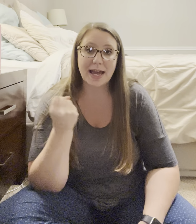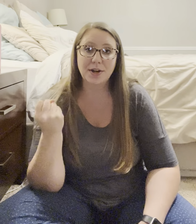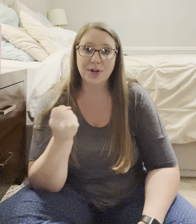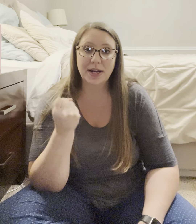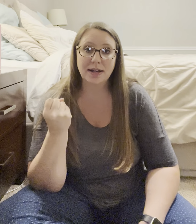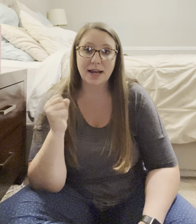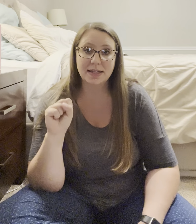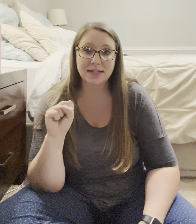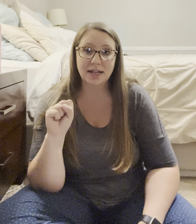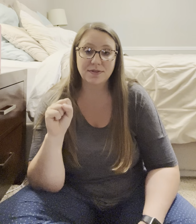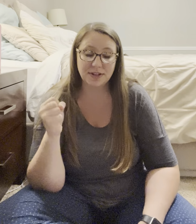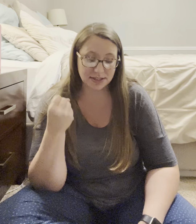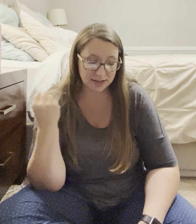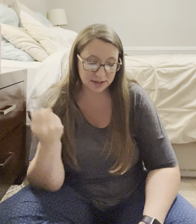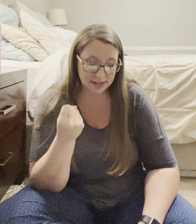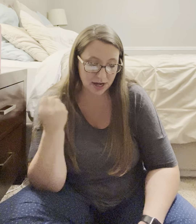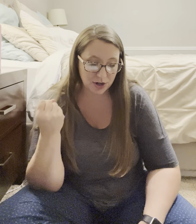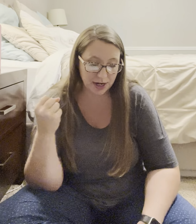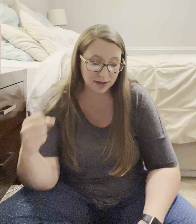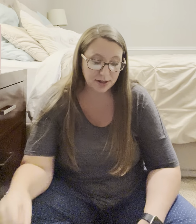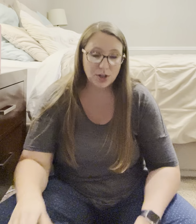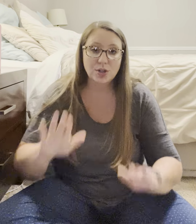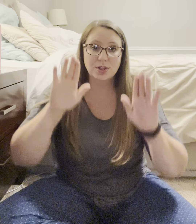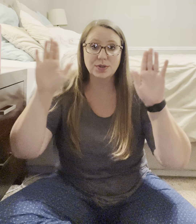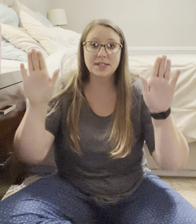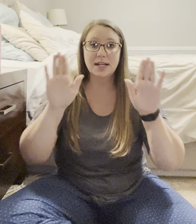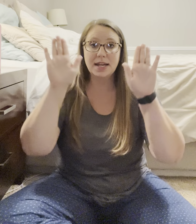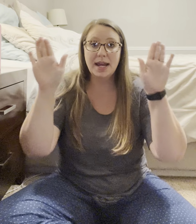Friday. Saturday. So, Sunday.